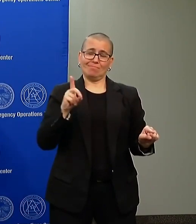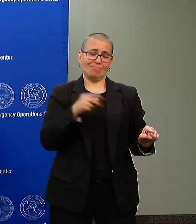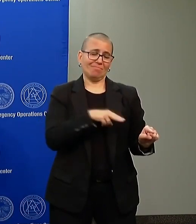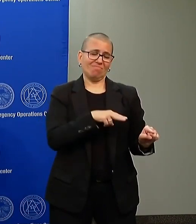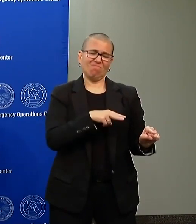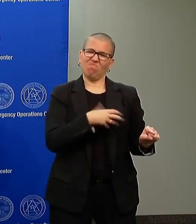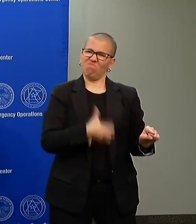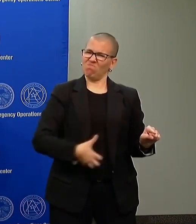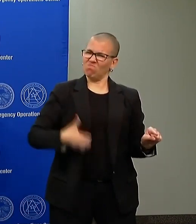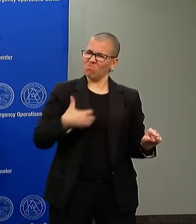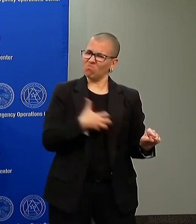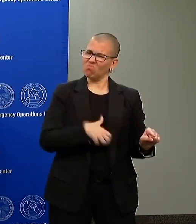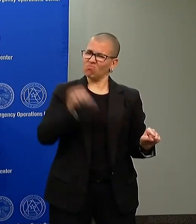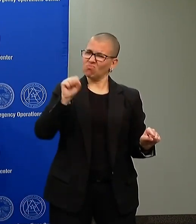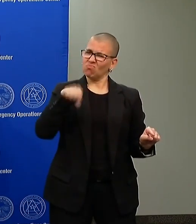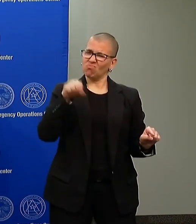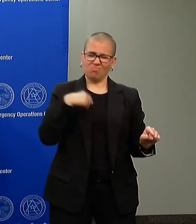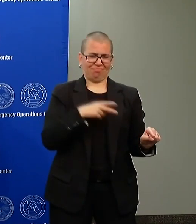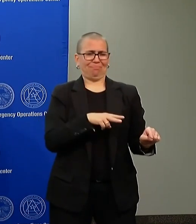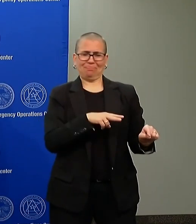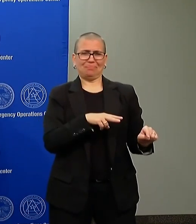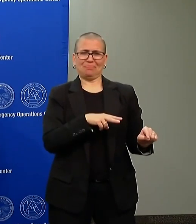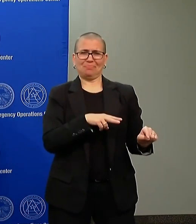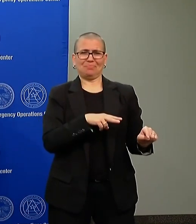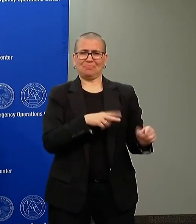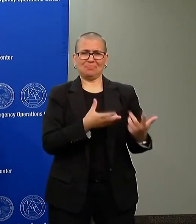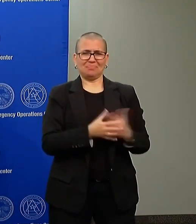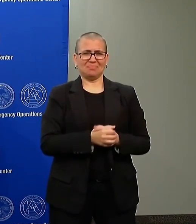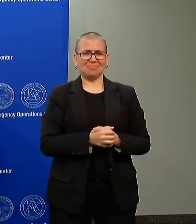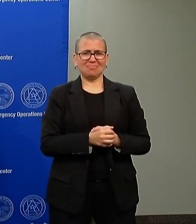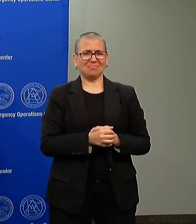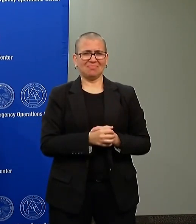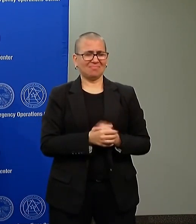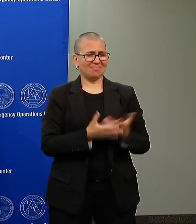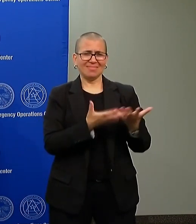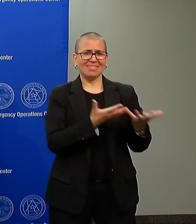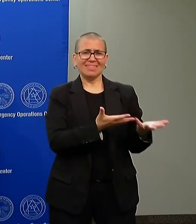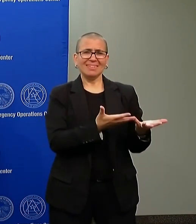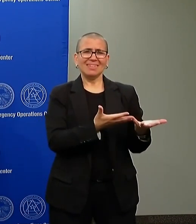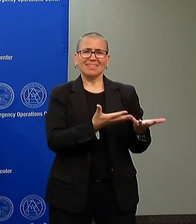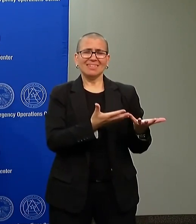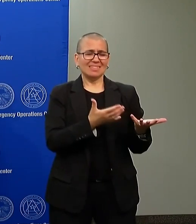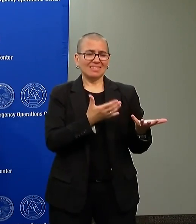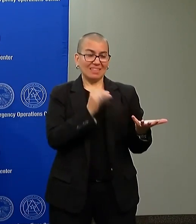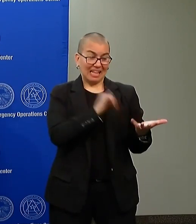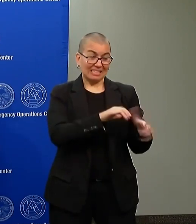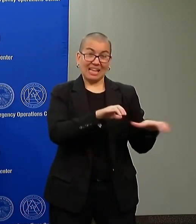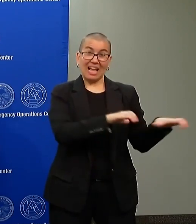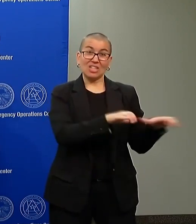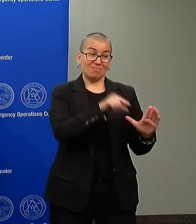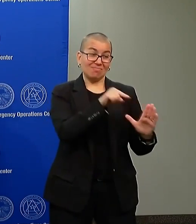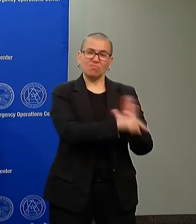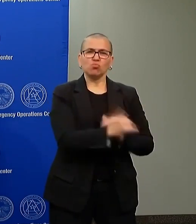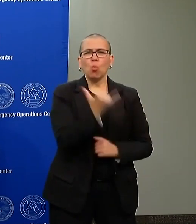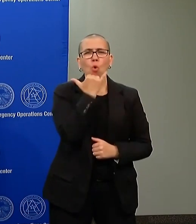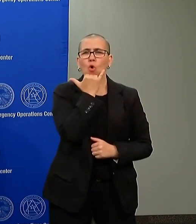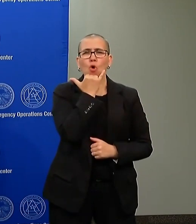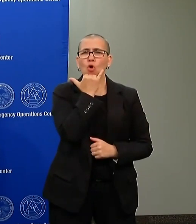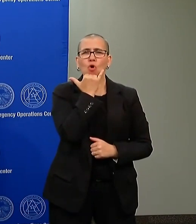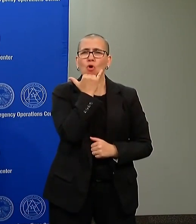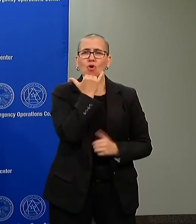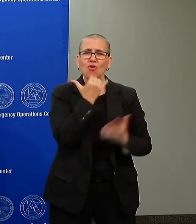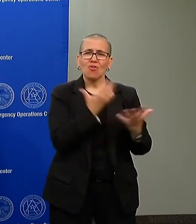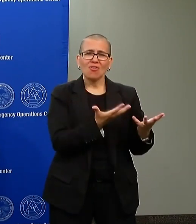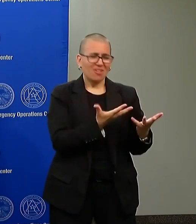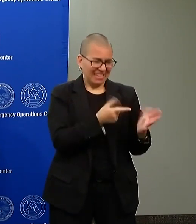of Mr. George Floyd being wrongfully killed. He was unarmed. He